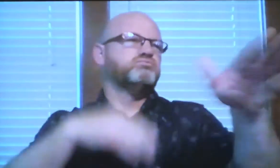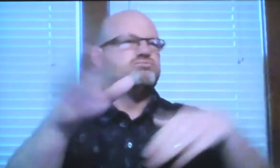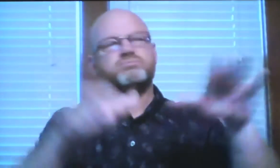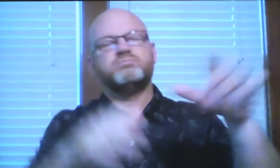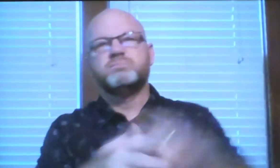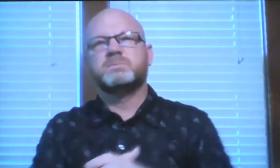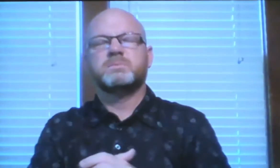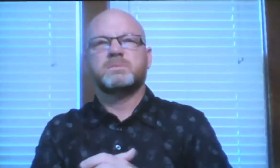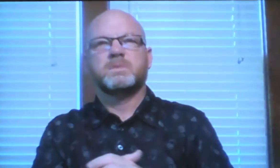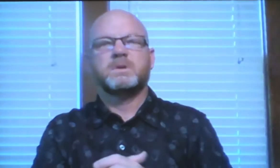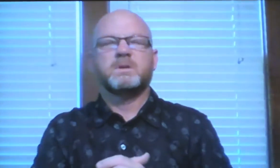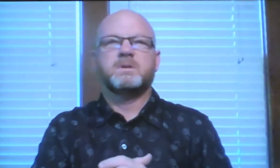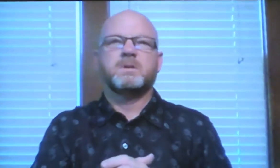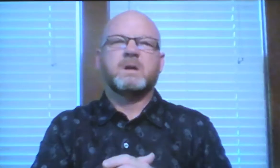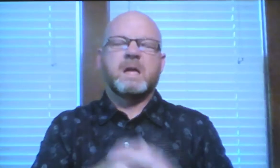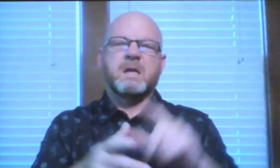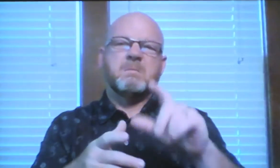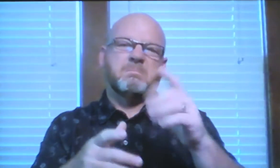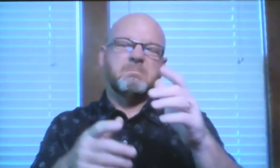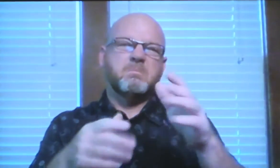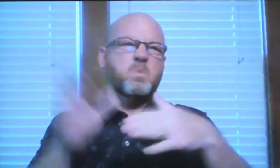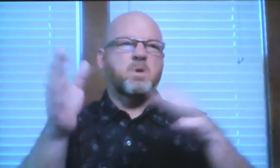Maybe a little boy is out walking with his dad.